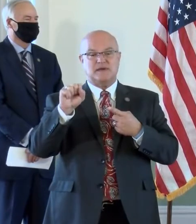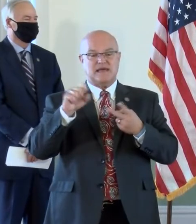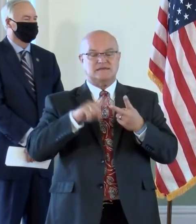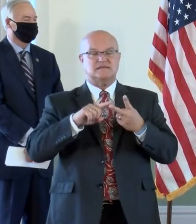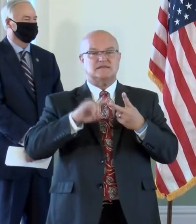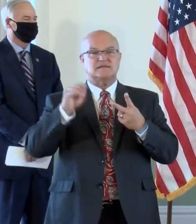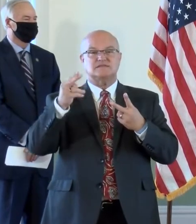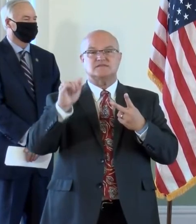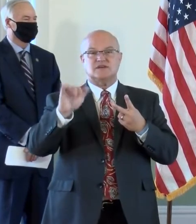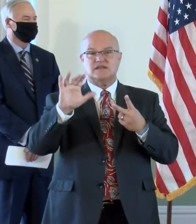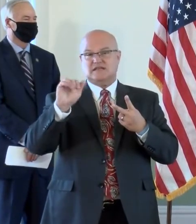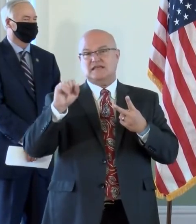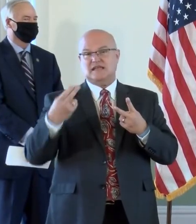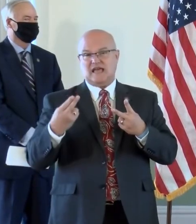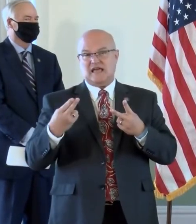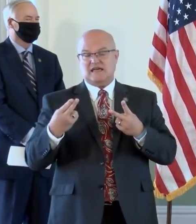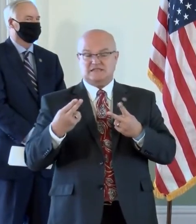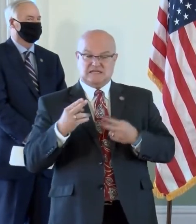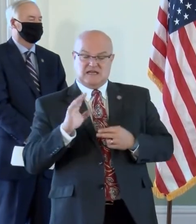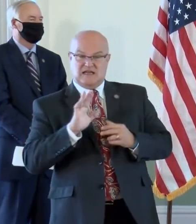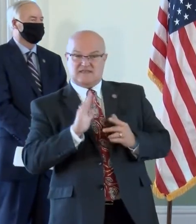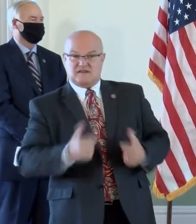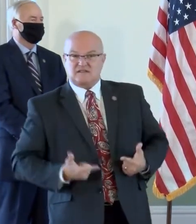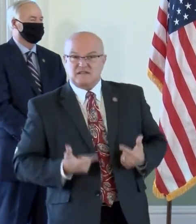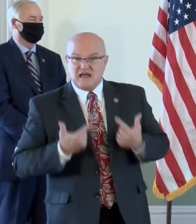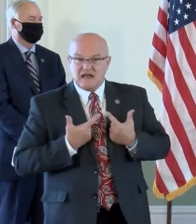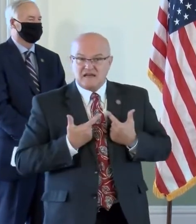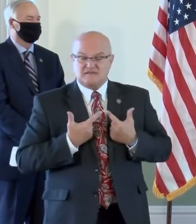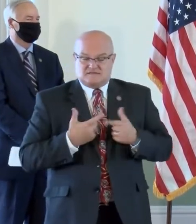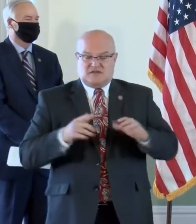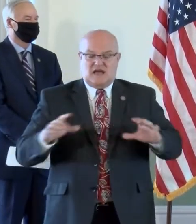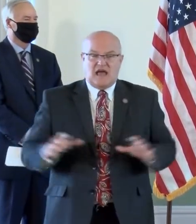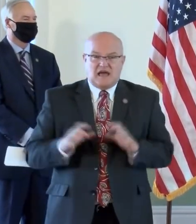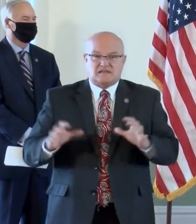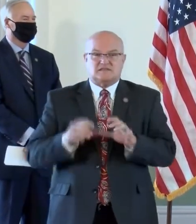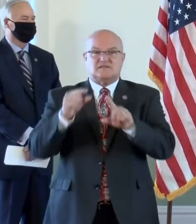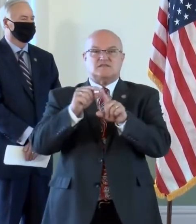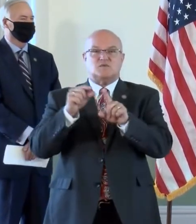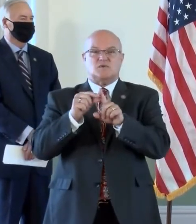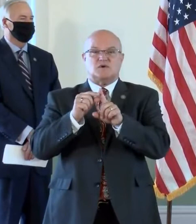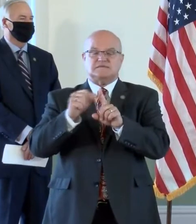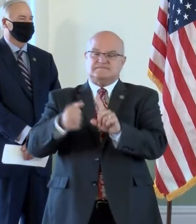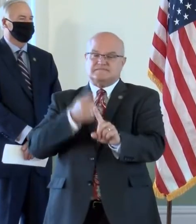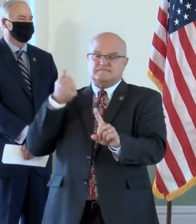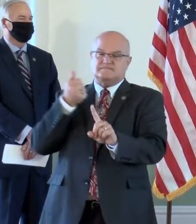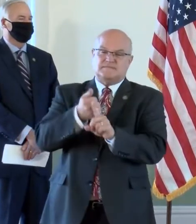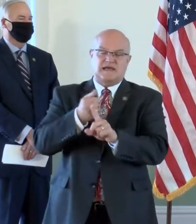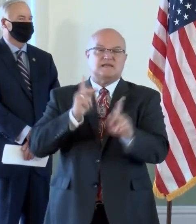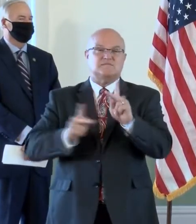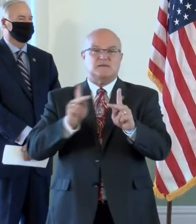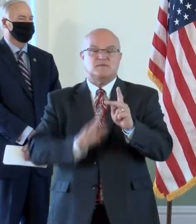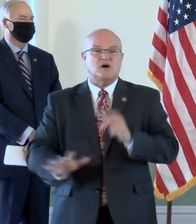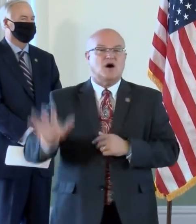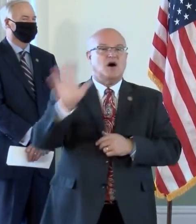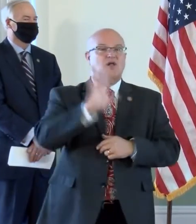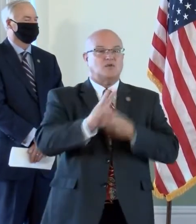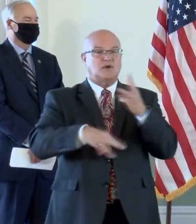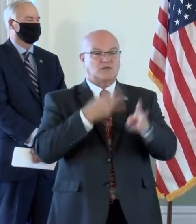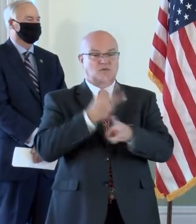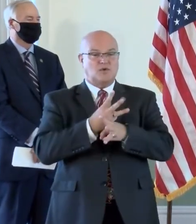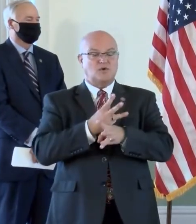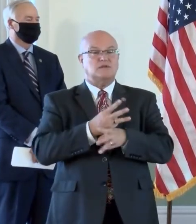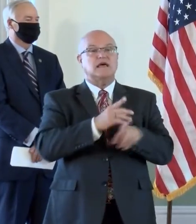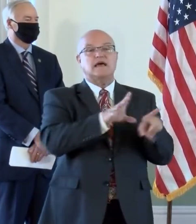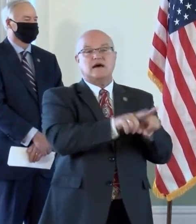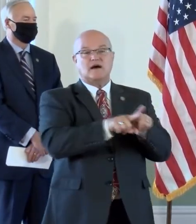lives, their actions and words impacted people around the world as well as their home state.